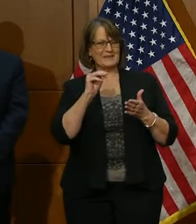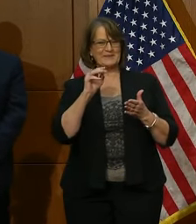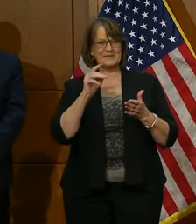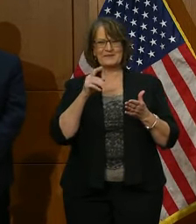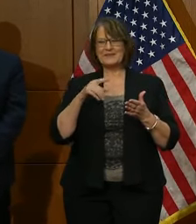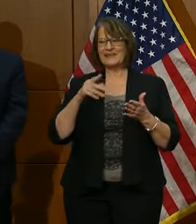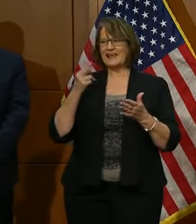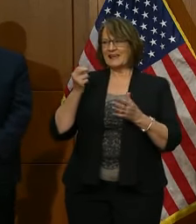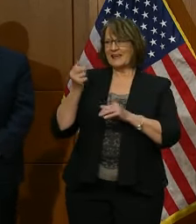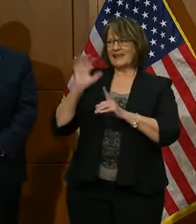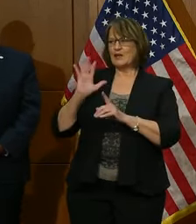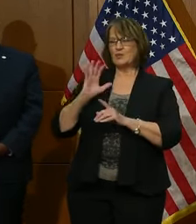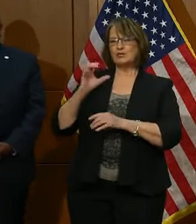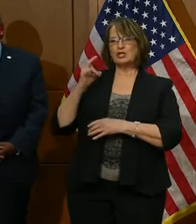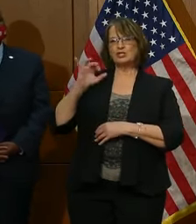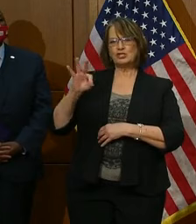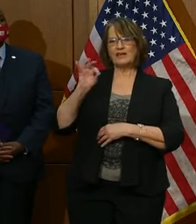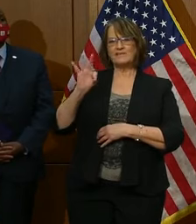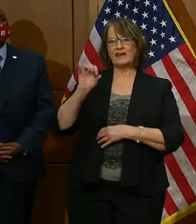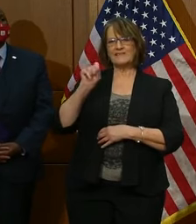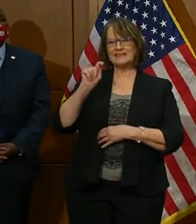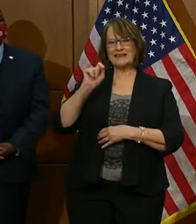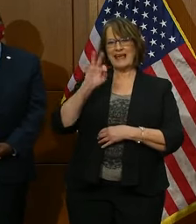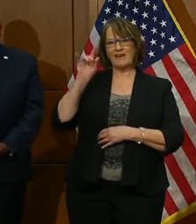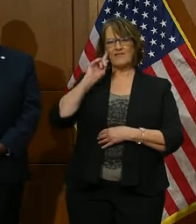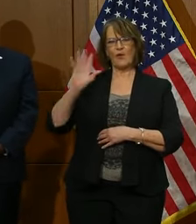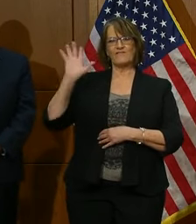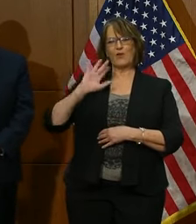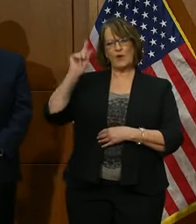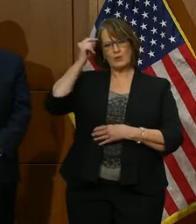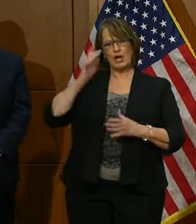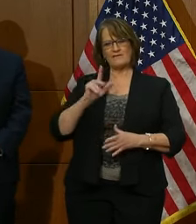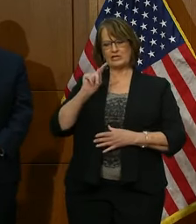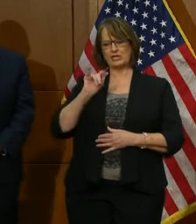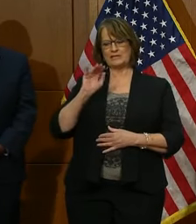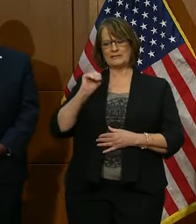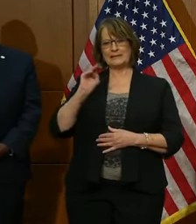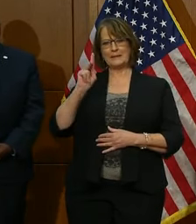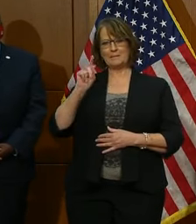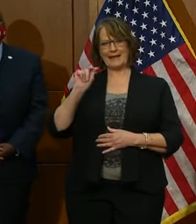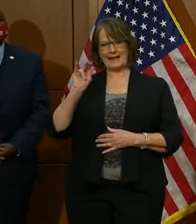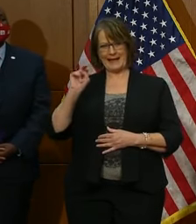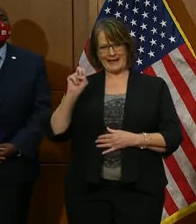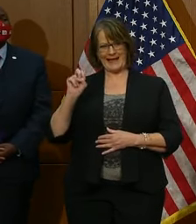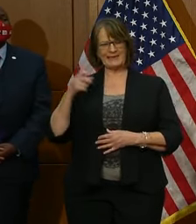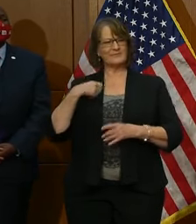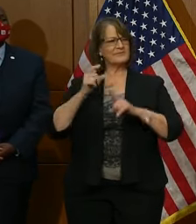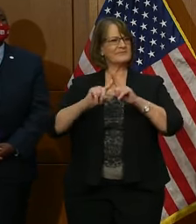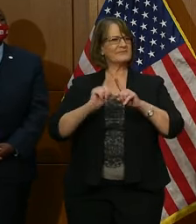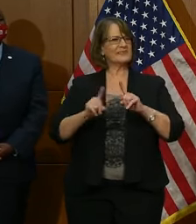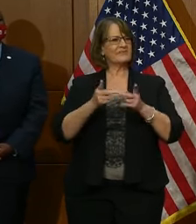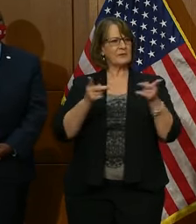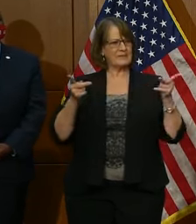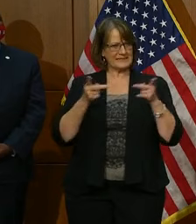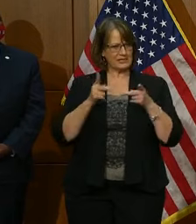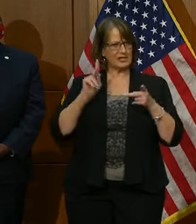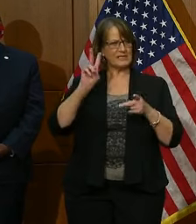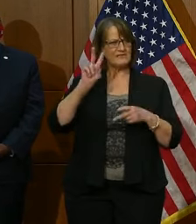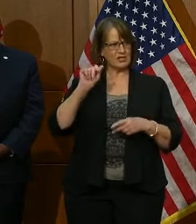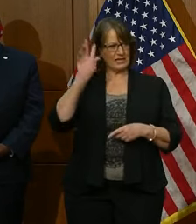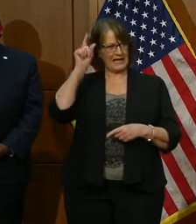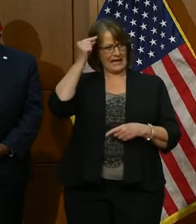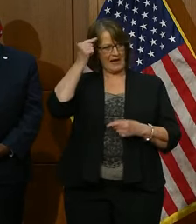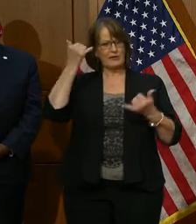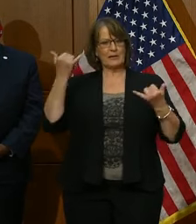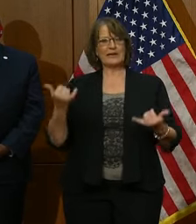ians. He was the chief of staff for former Governor Tim Kaine. He's held various other positions in Virginia government, and now